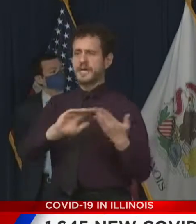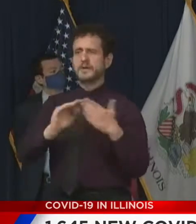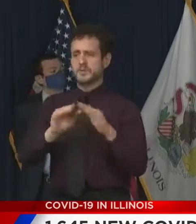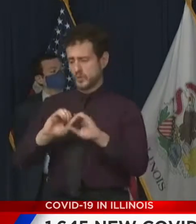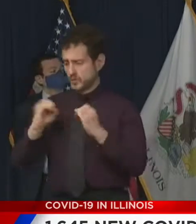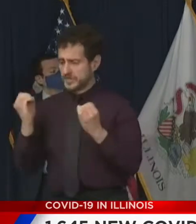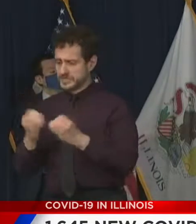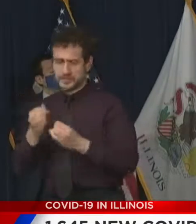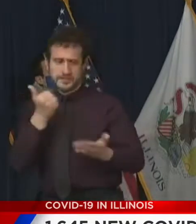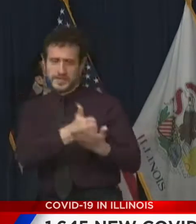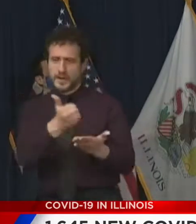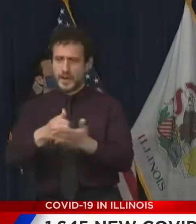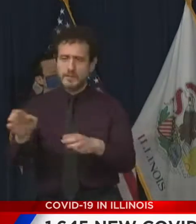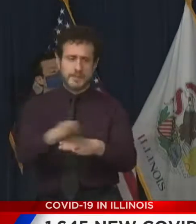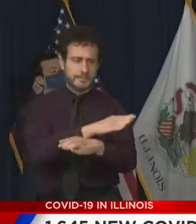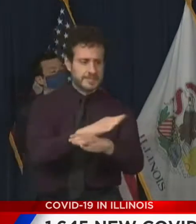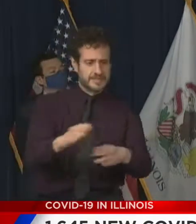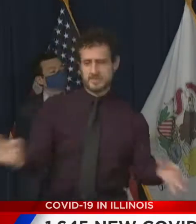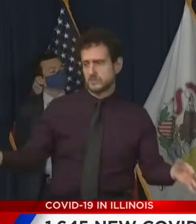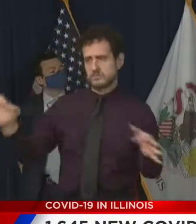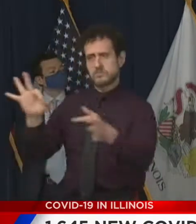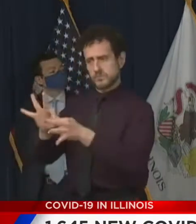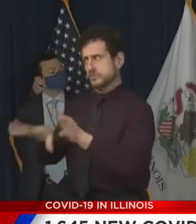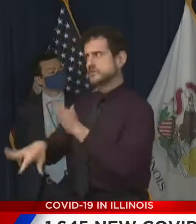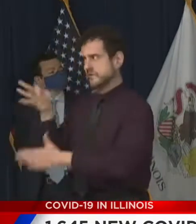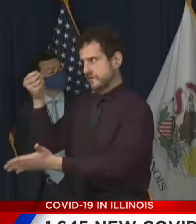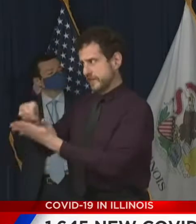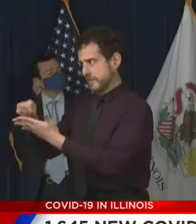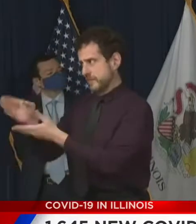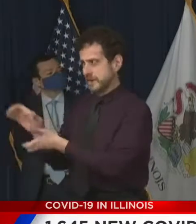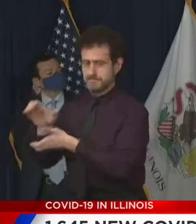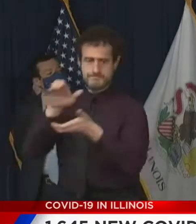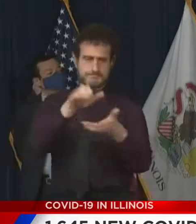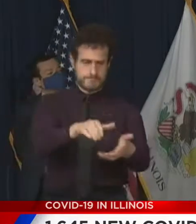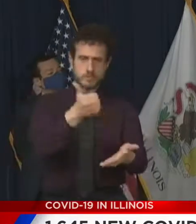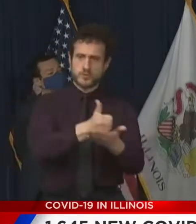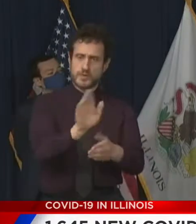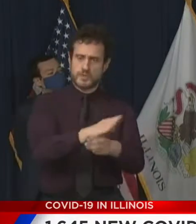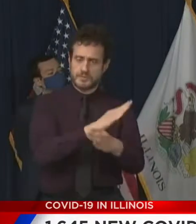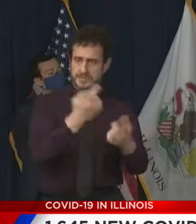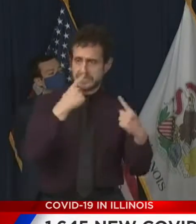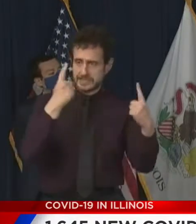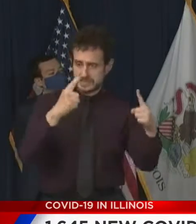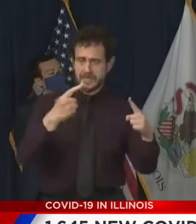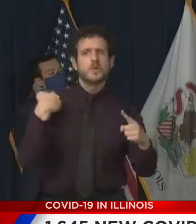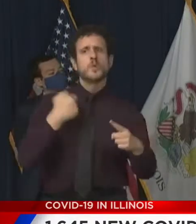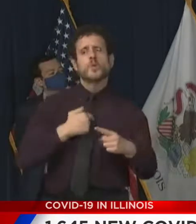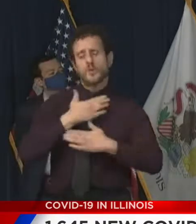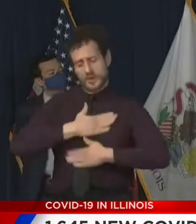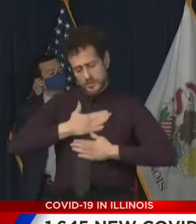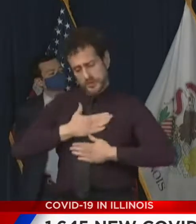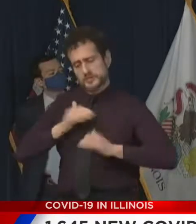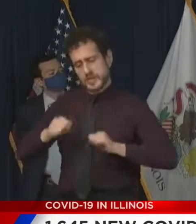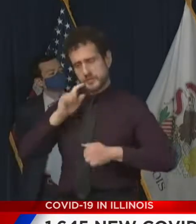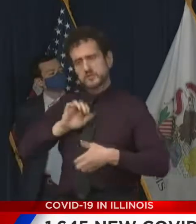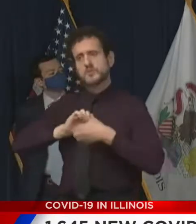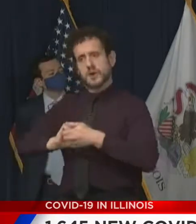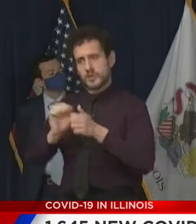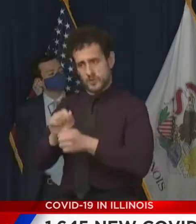opportunity to partner with you in this essential program. Here's what we understand.